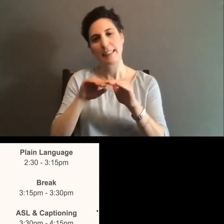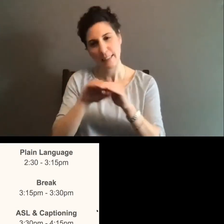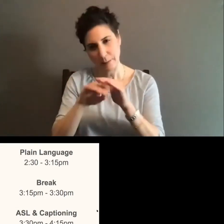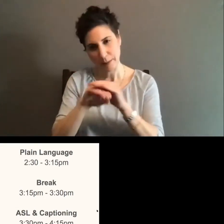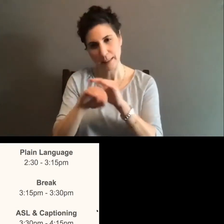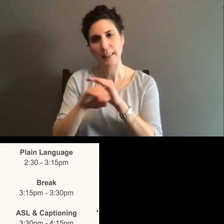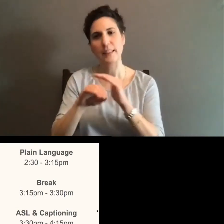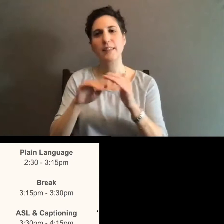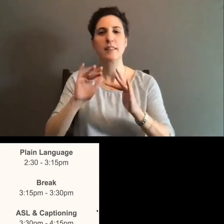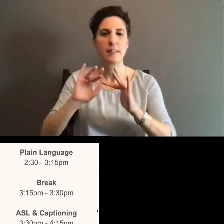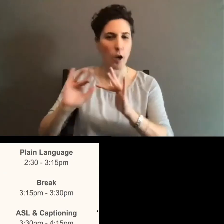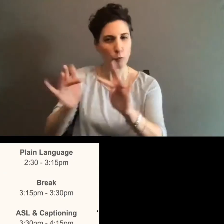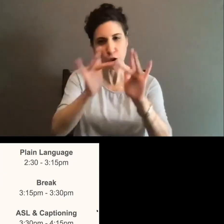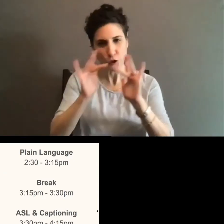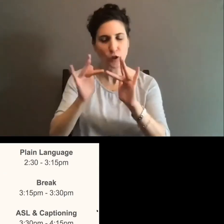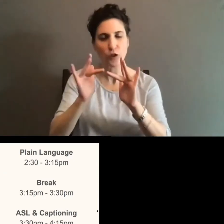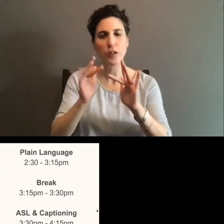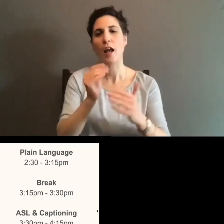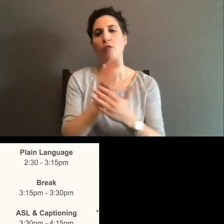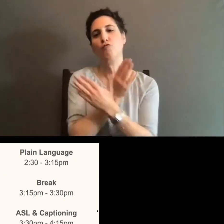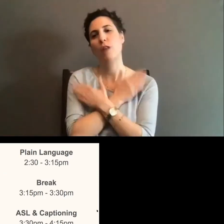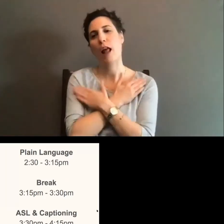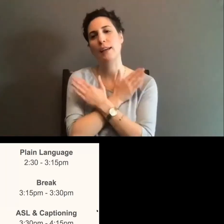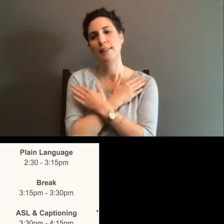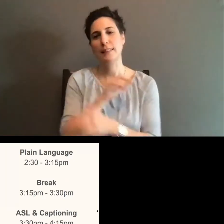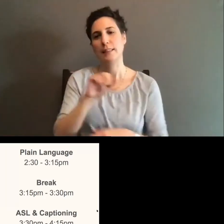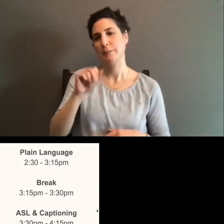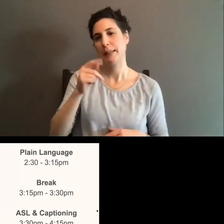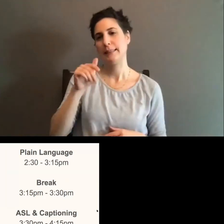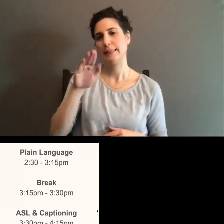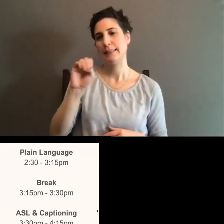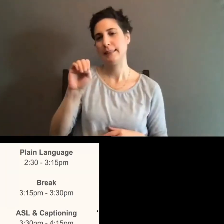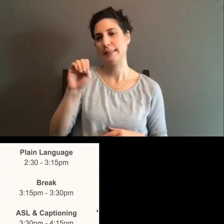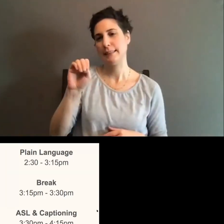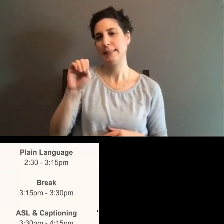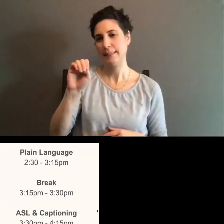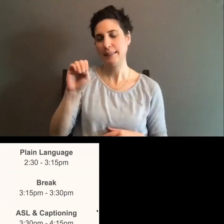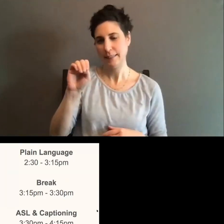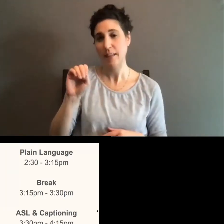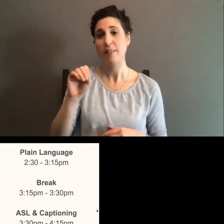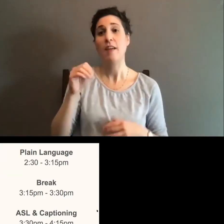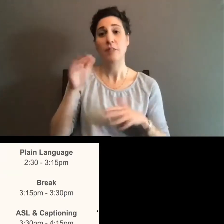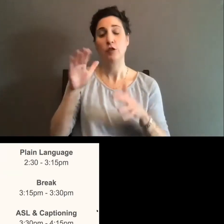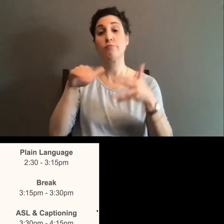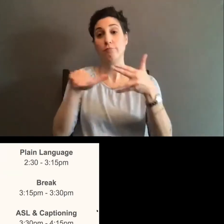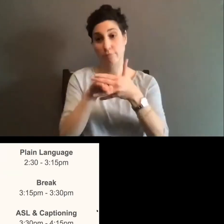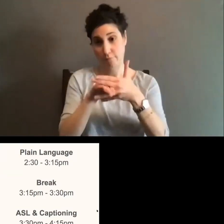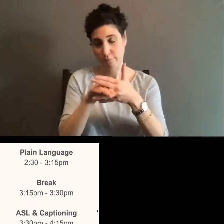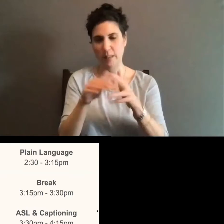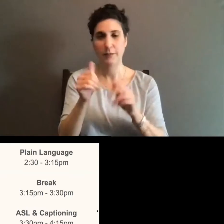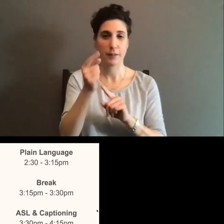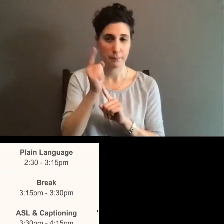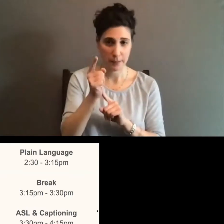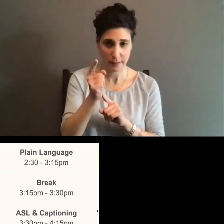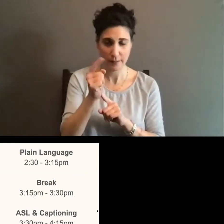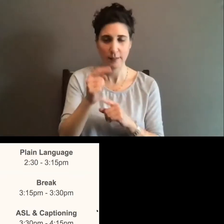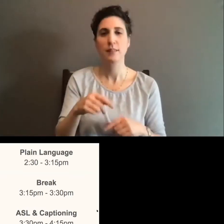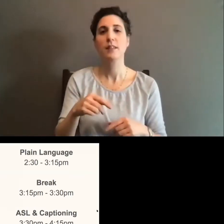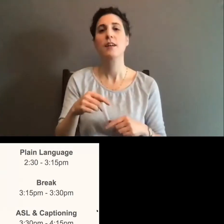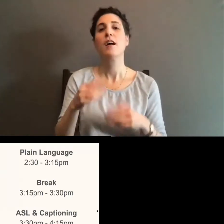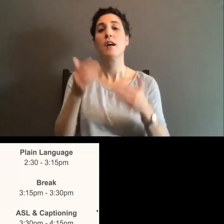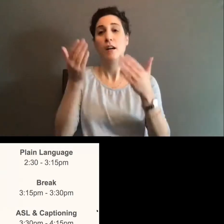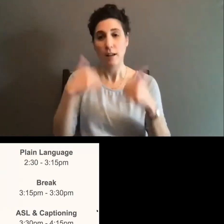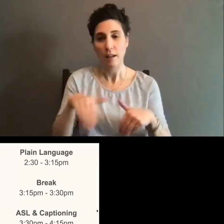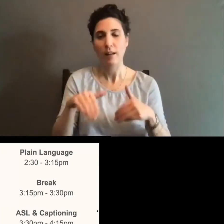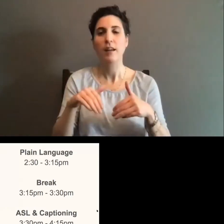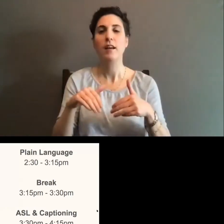and outreach and relaxing spaces. Um, we'll move into a break for 15 minutes. Um, our